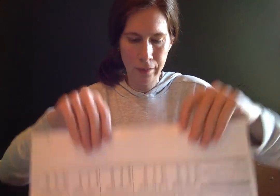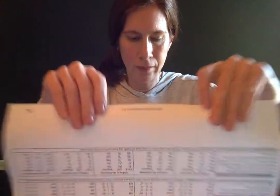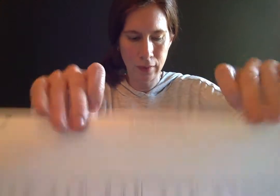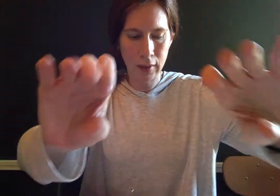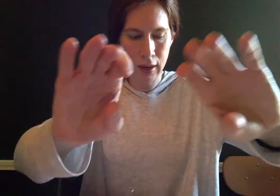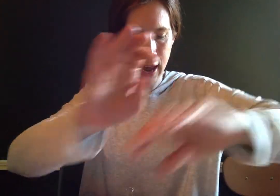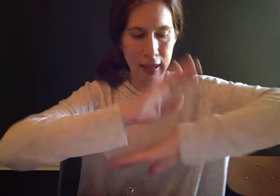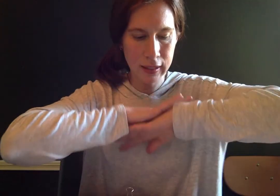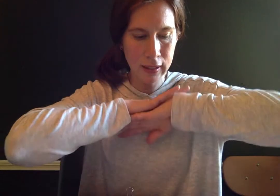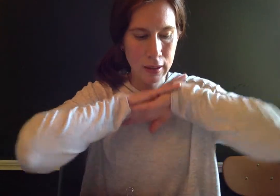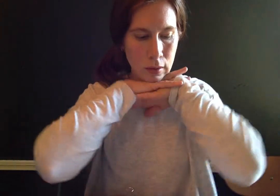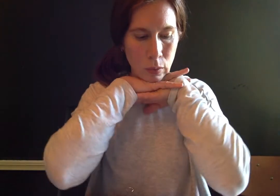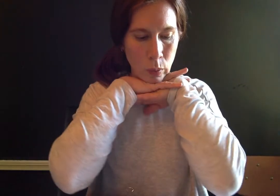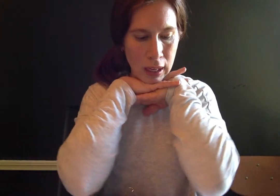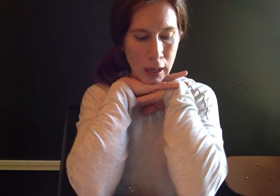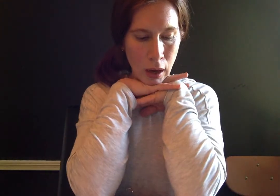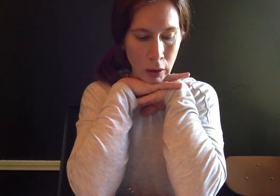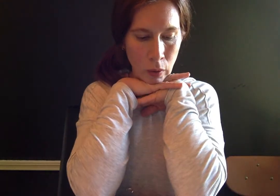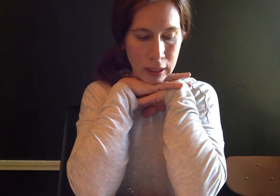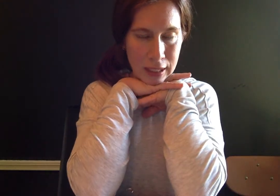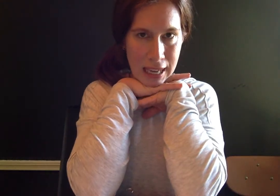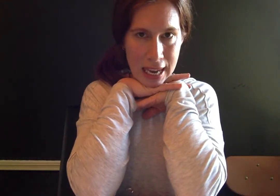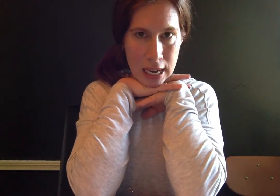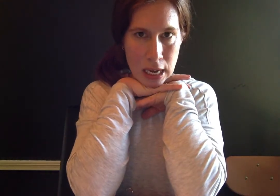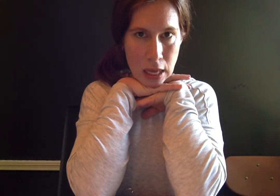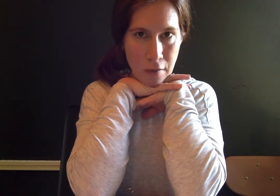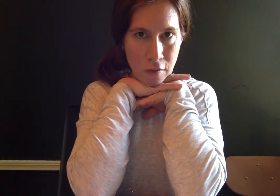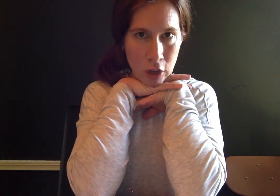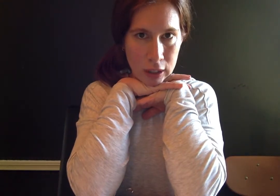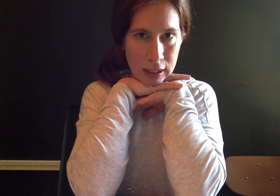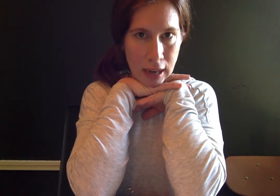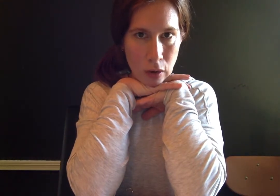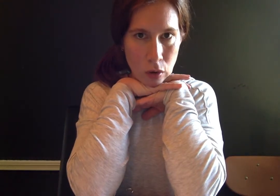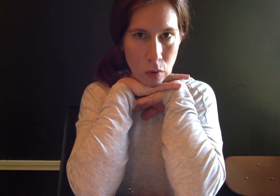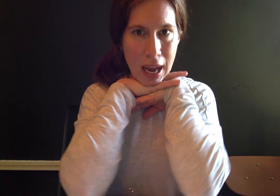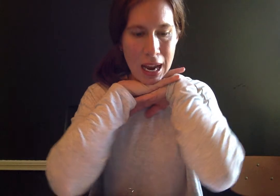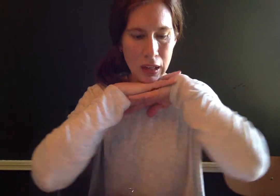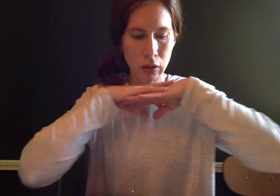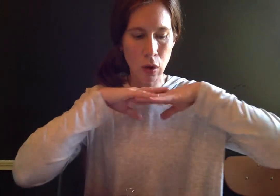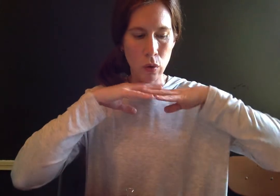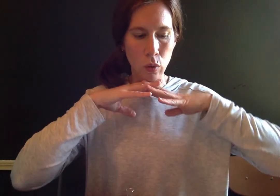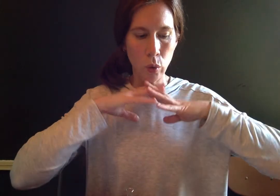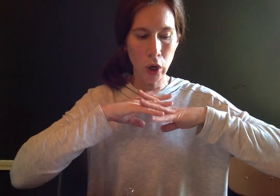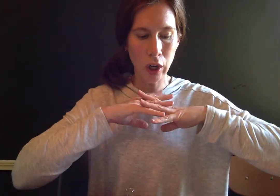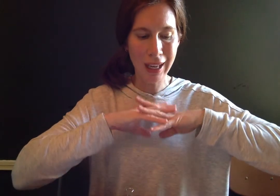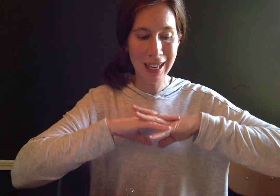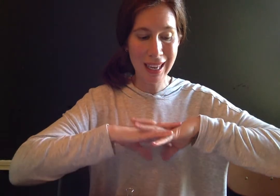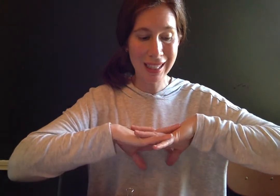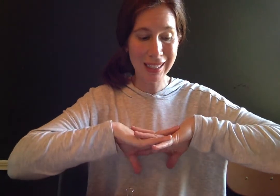next we are going to take the first sound away so the word is